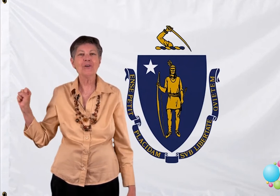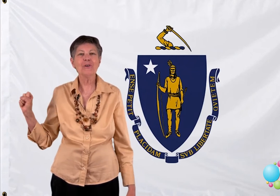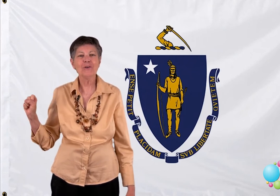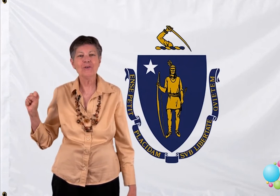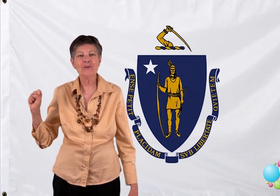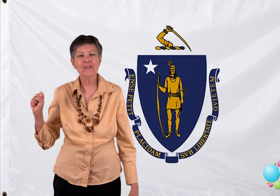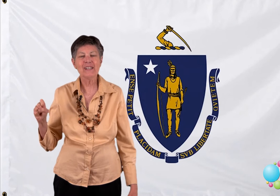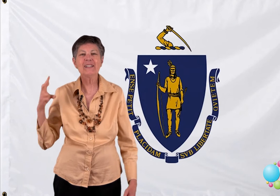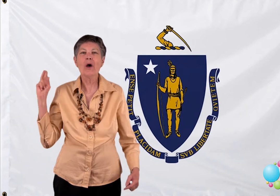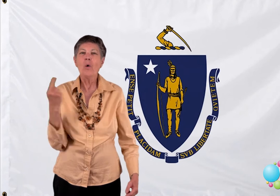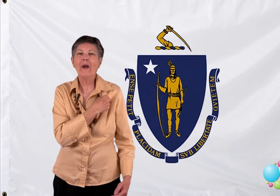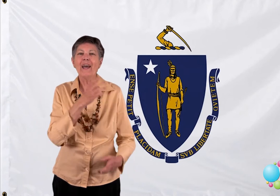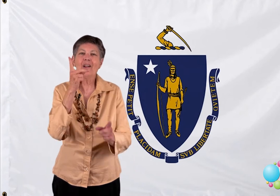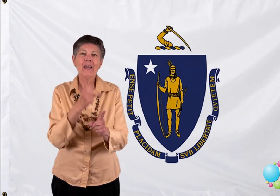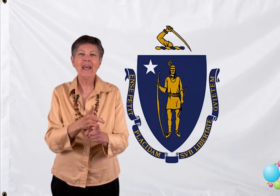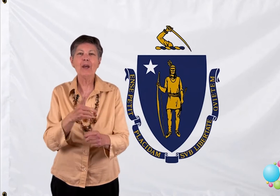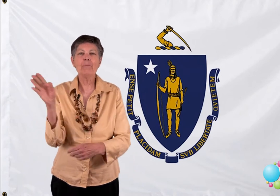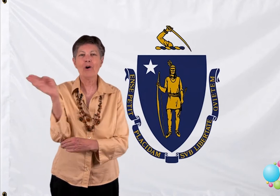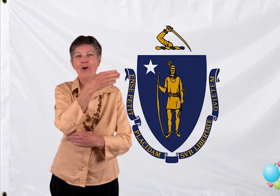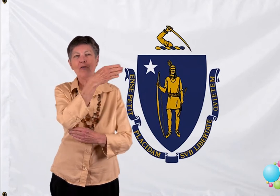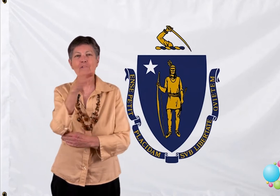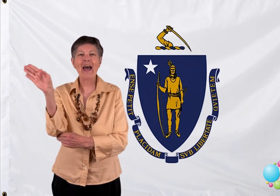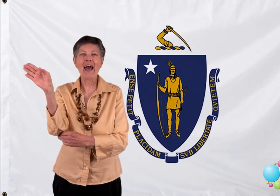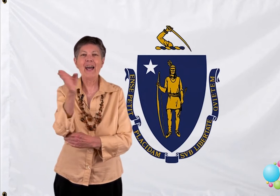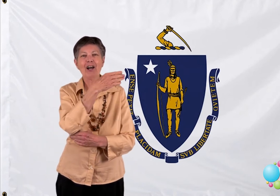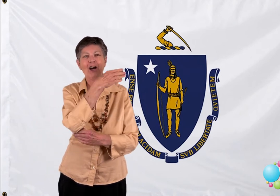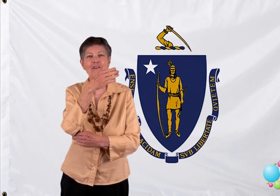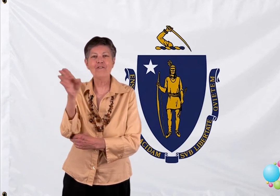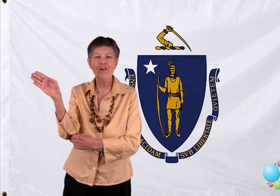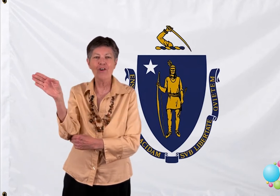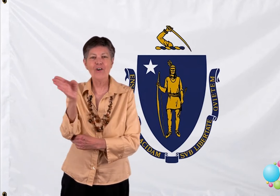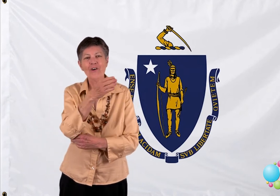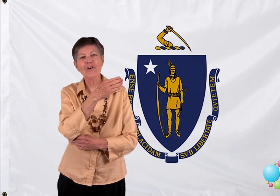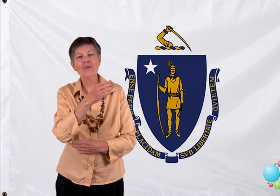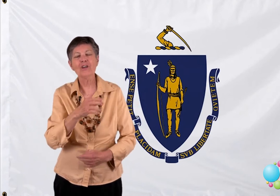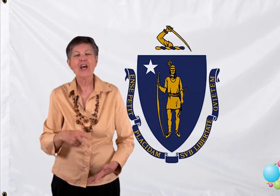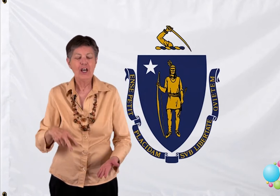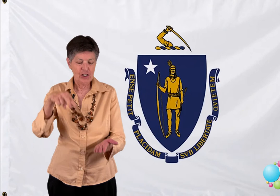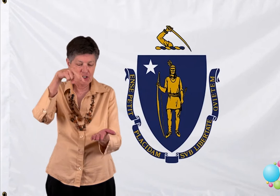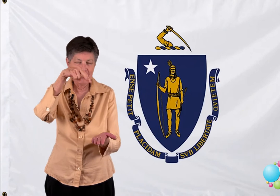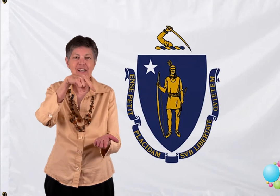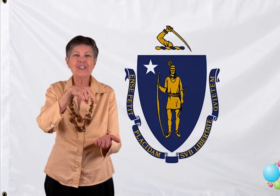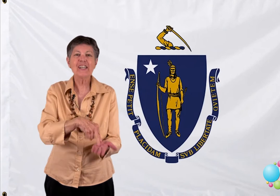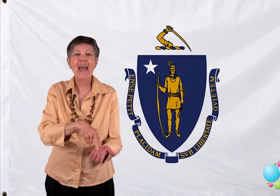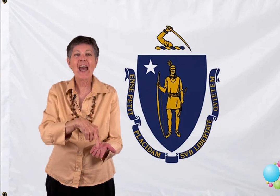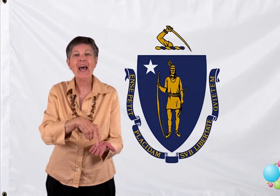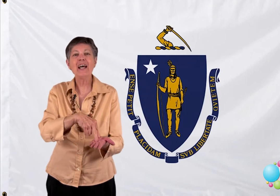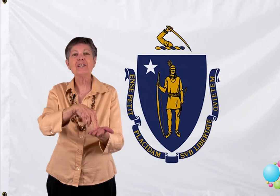we'll keep her flag unfurled. She stands